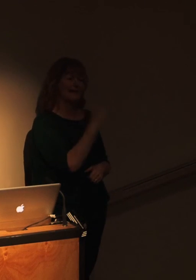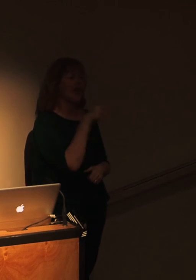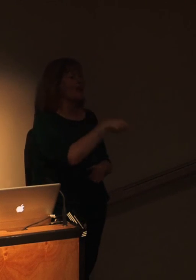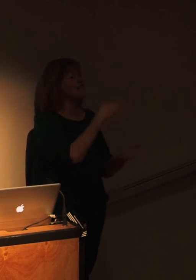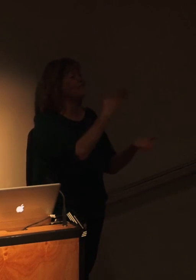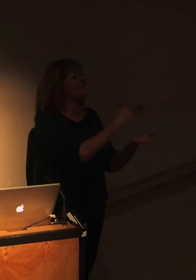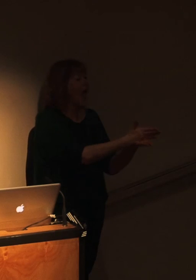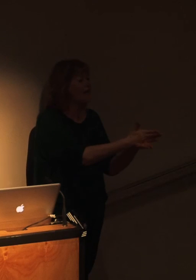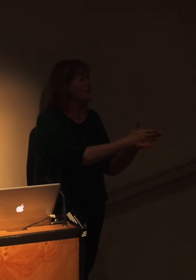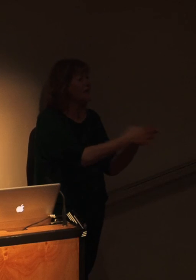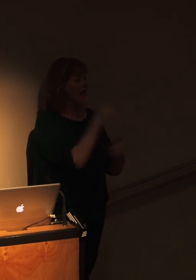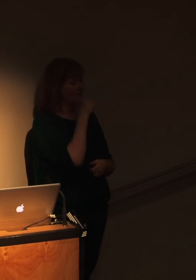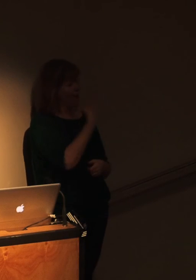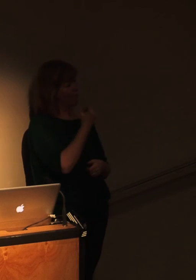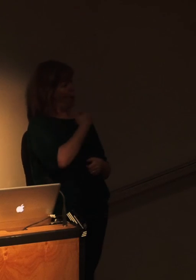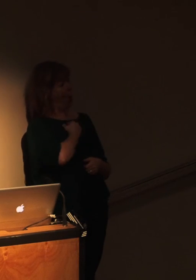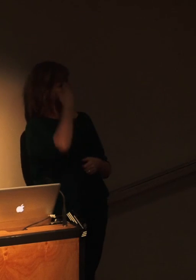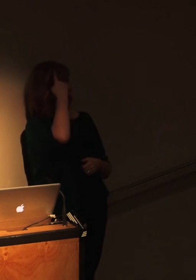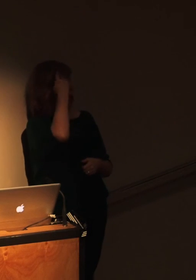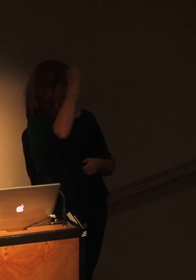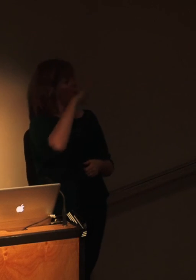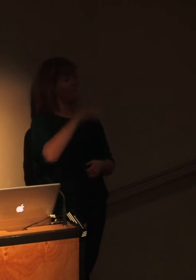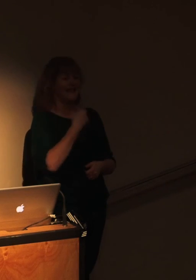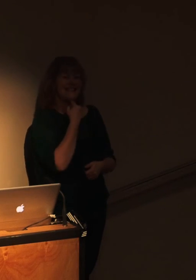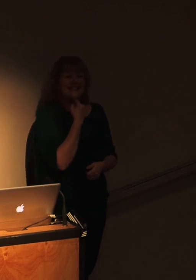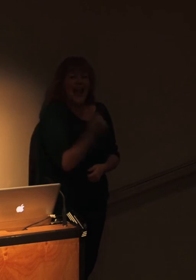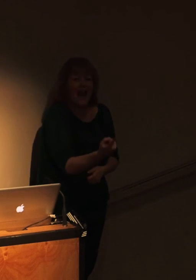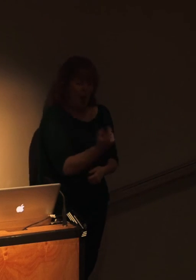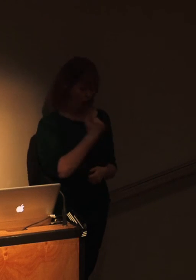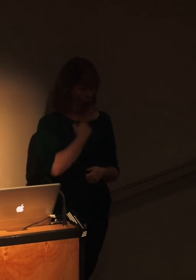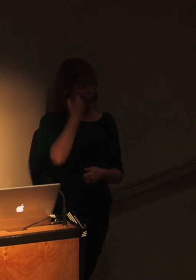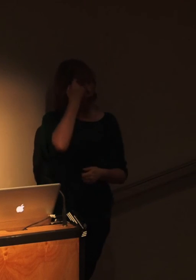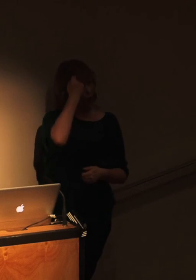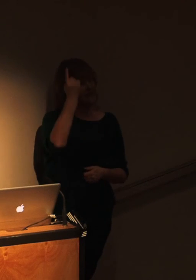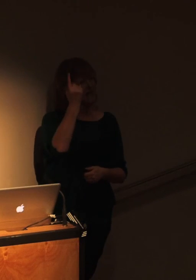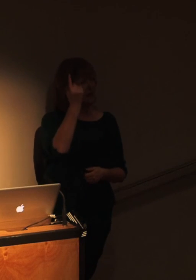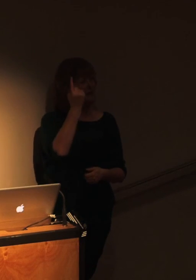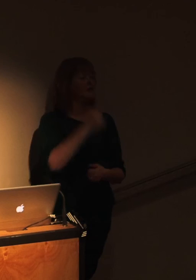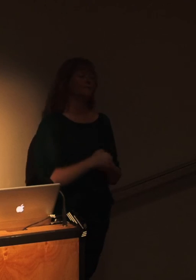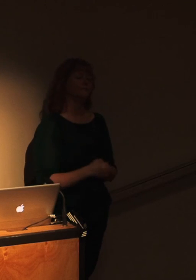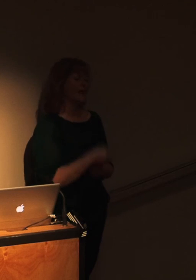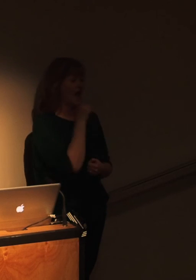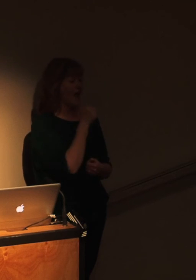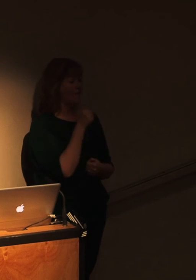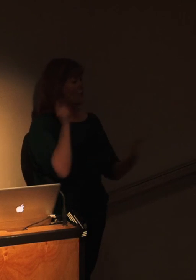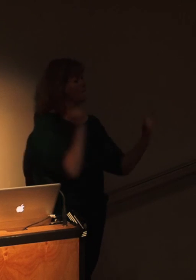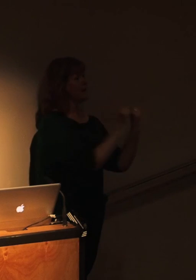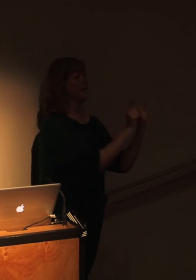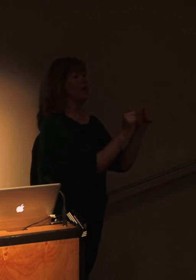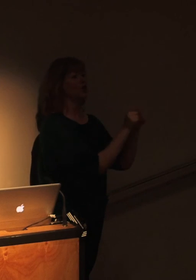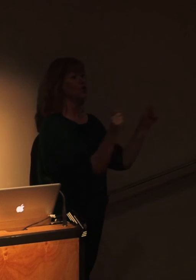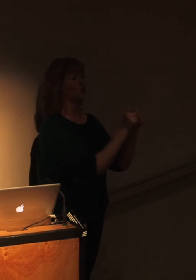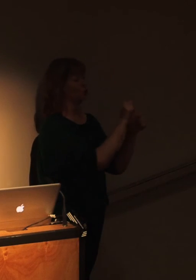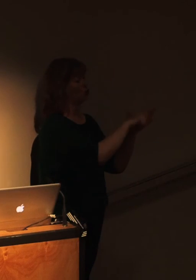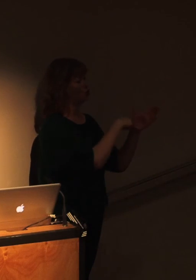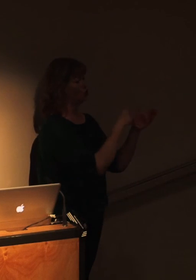fact. You've got to make sure, if you're going to have an opinion in there, that you tell people that it is your opinion. Because people, when you meet a news journalist, or somebody who's